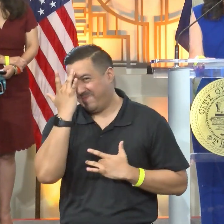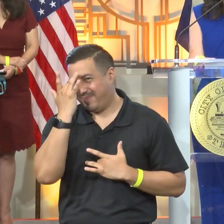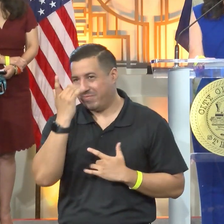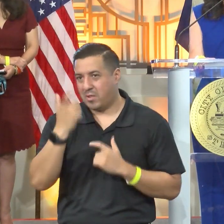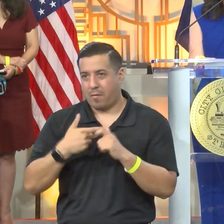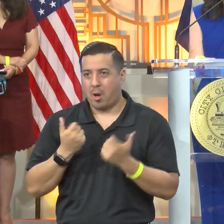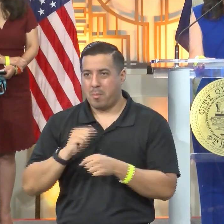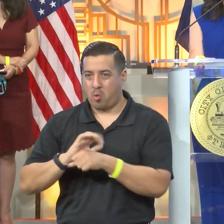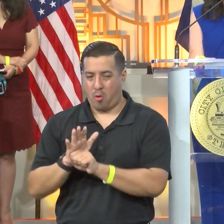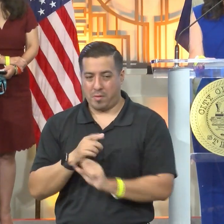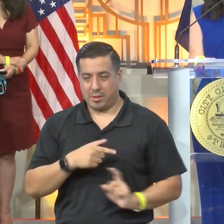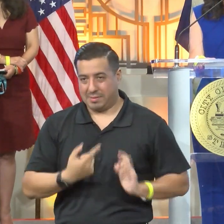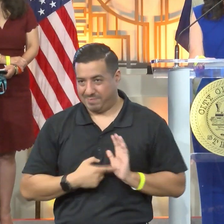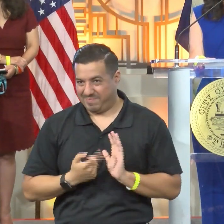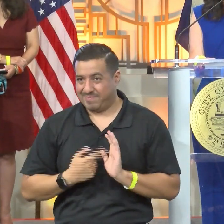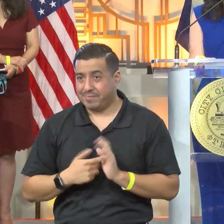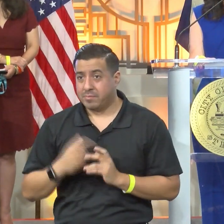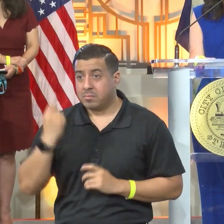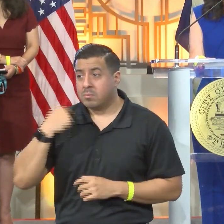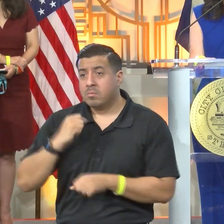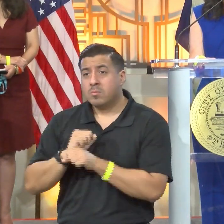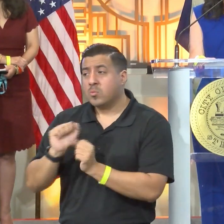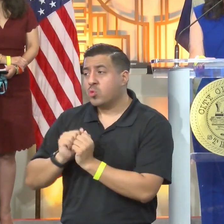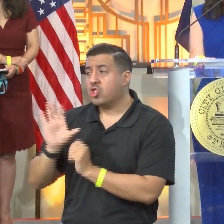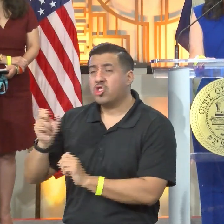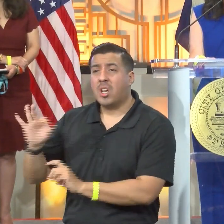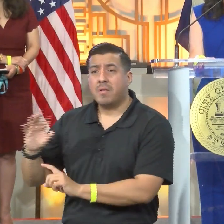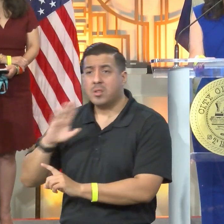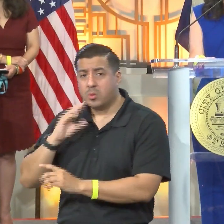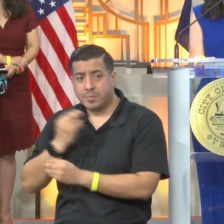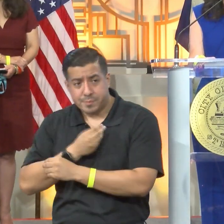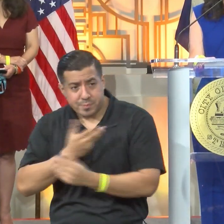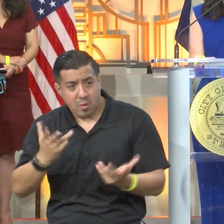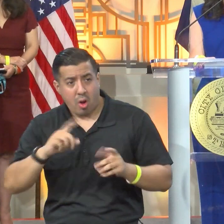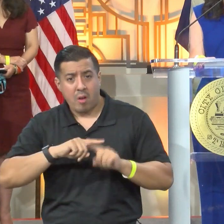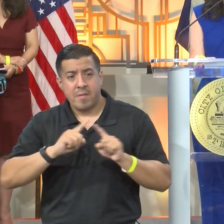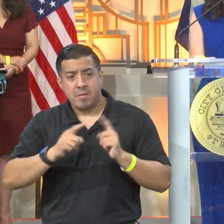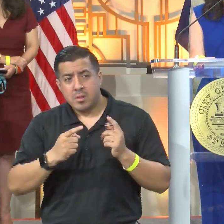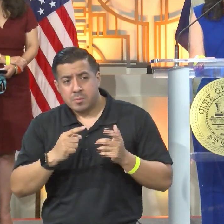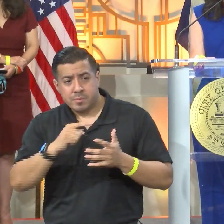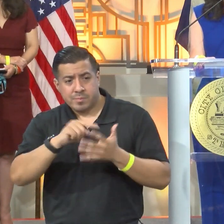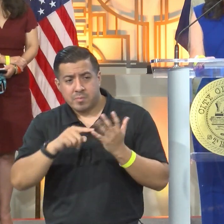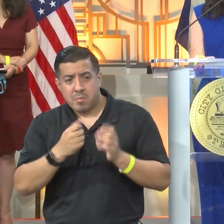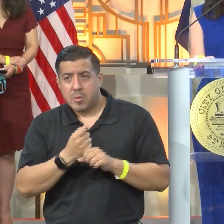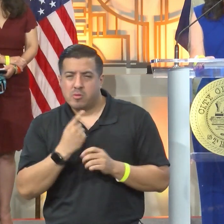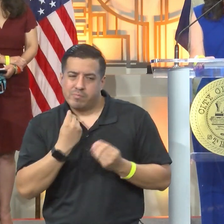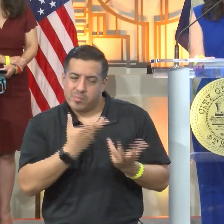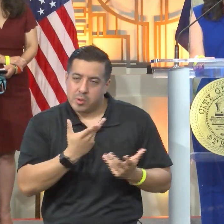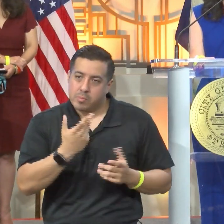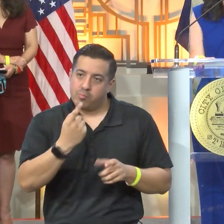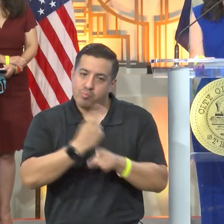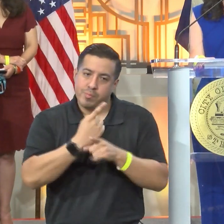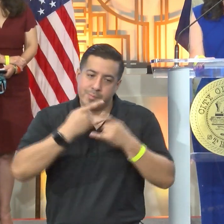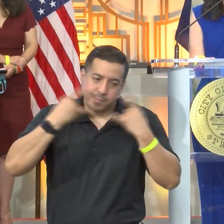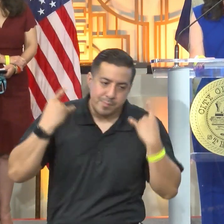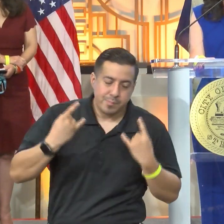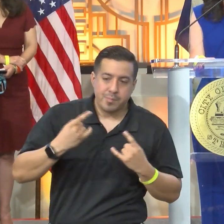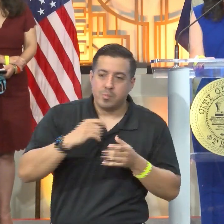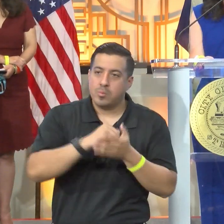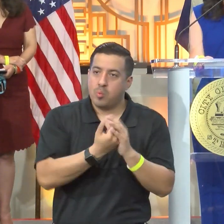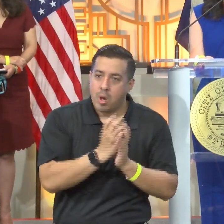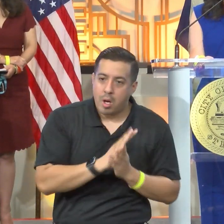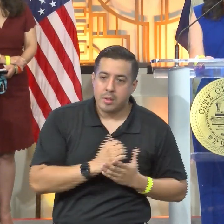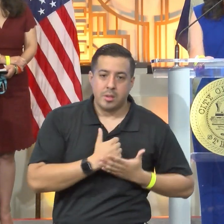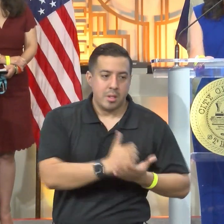Working with the chefs to bring awareness in the effect of public health principles of appropriate mask wearing, hand washing, social distancing,